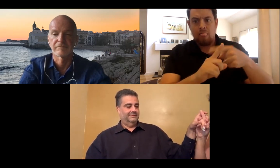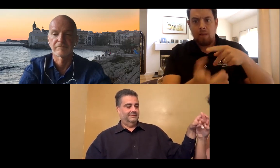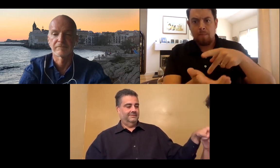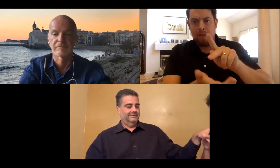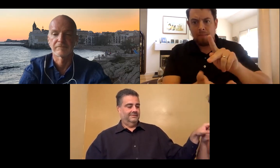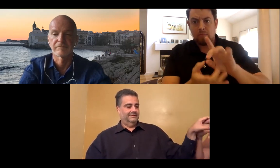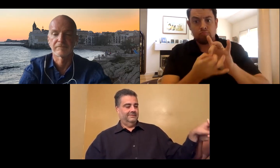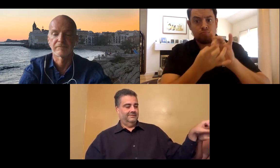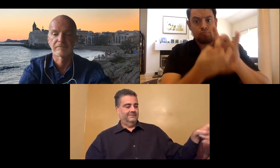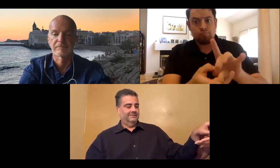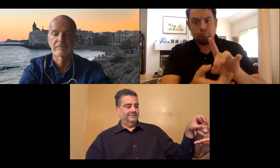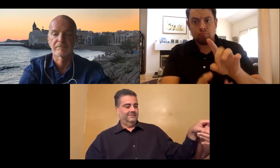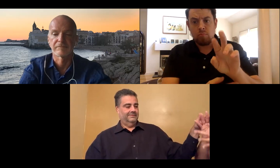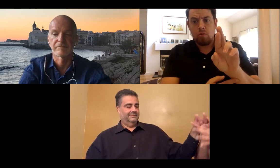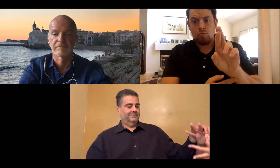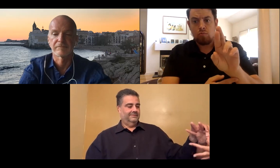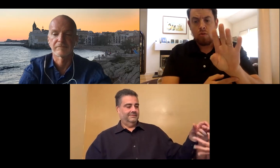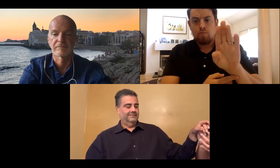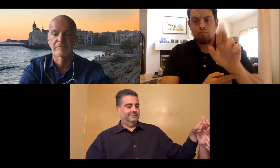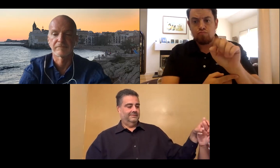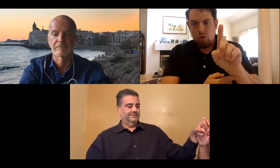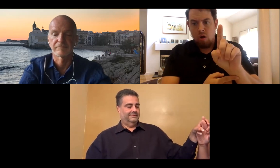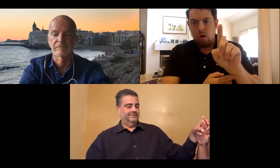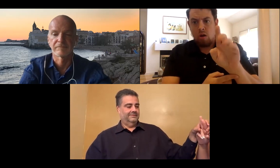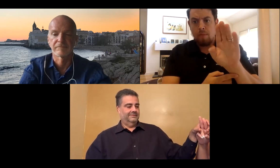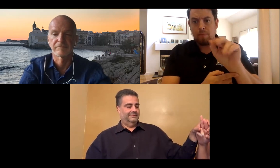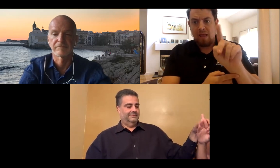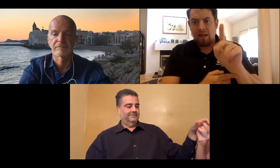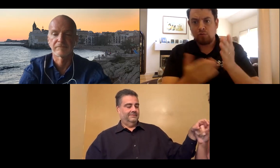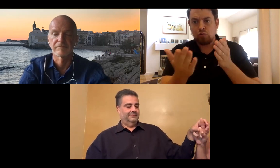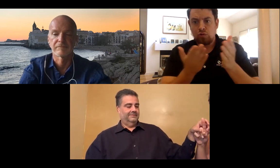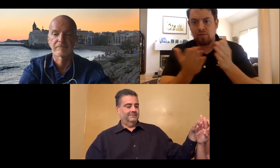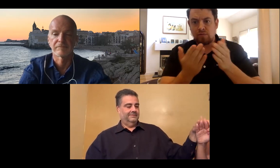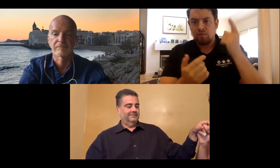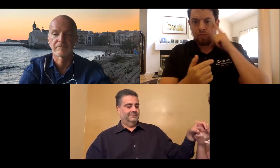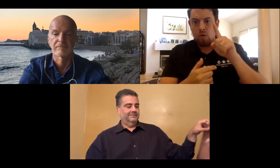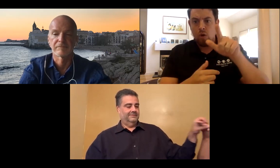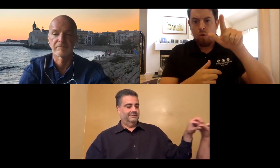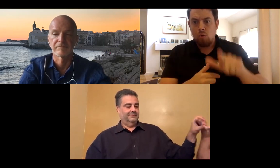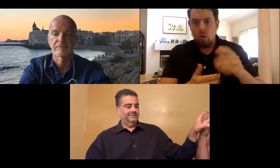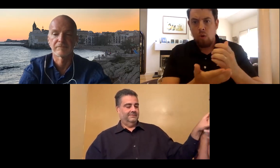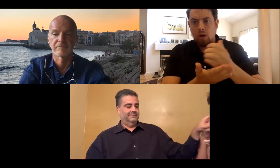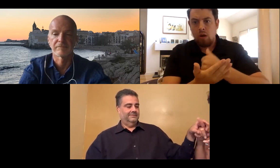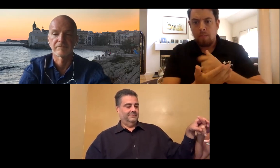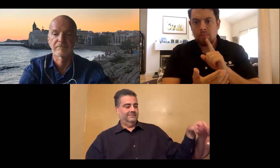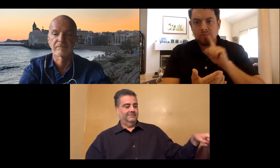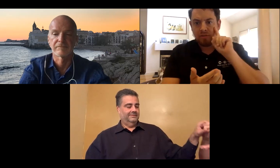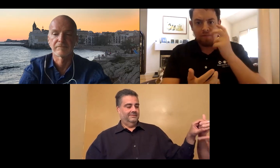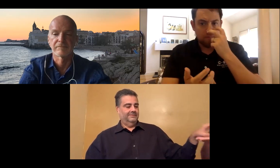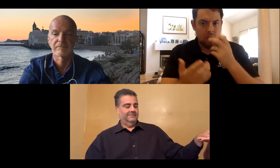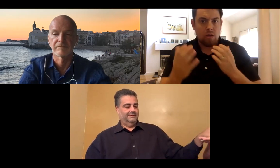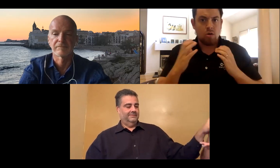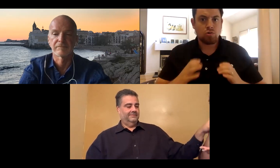subsidies or monthly payments or subsidies for